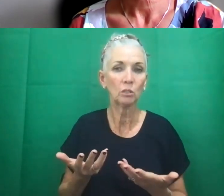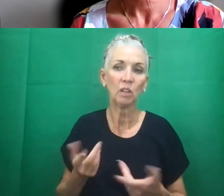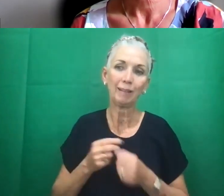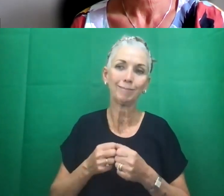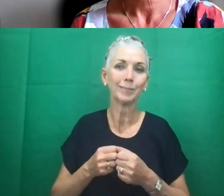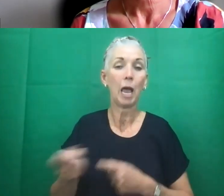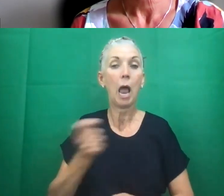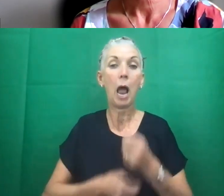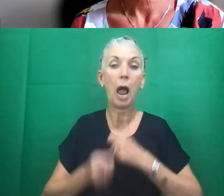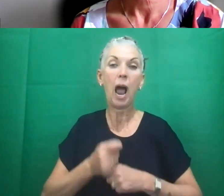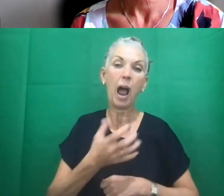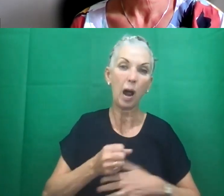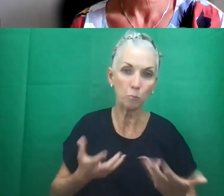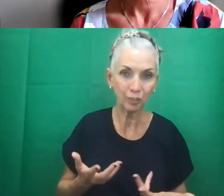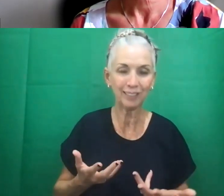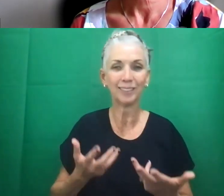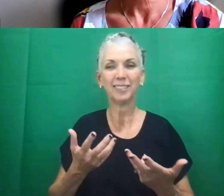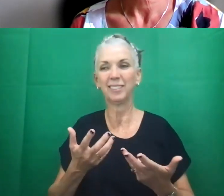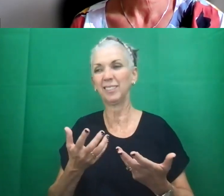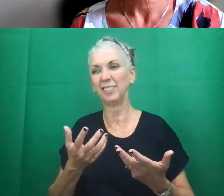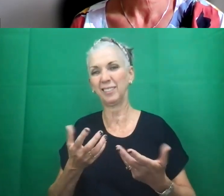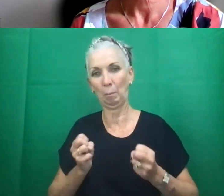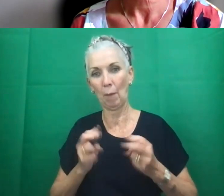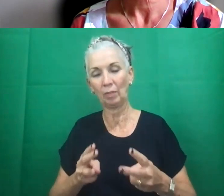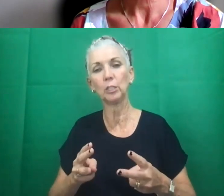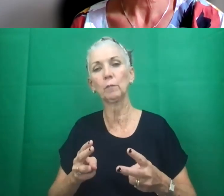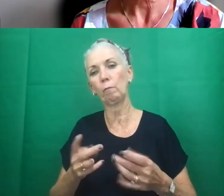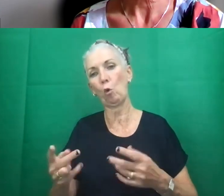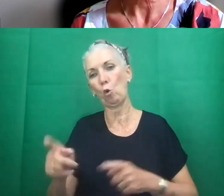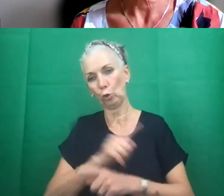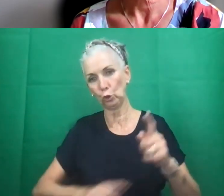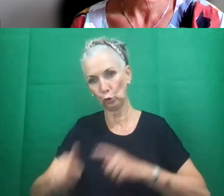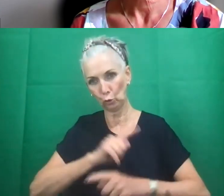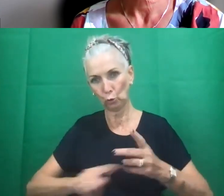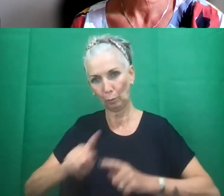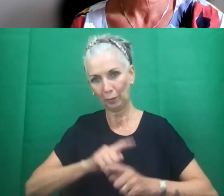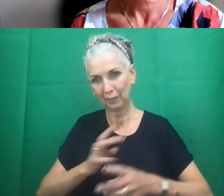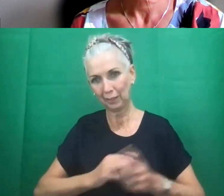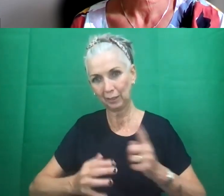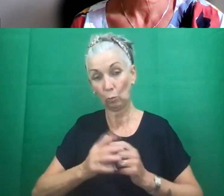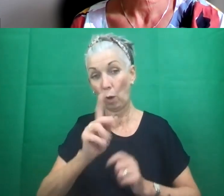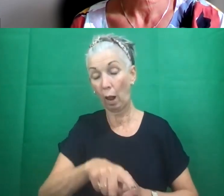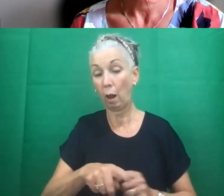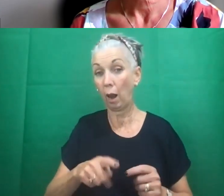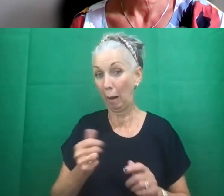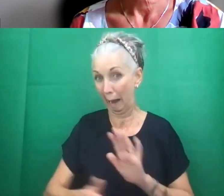I'm probably not an expert, I know that I was at a meeting yesterday, where